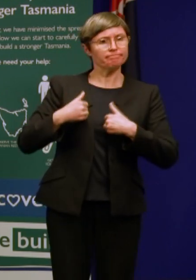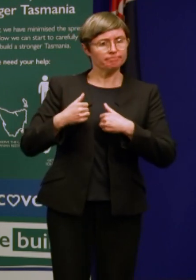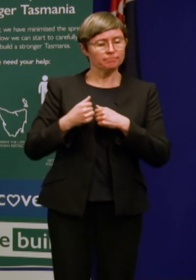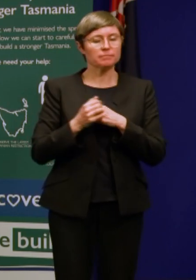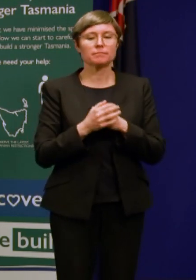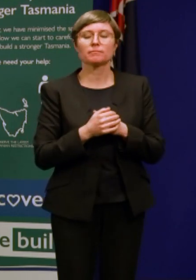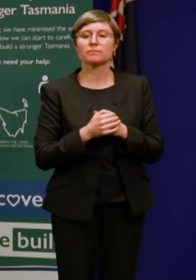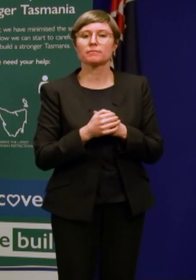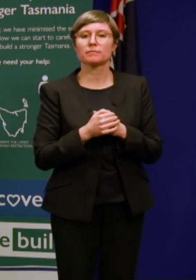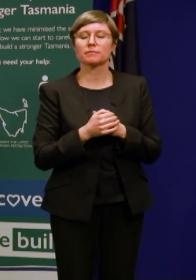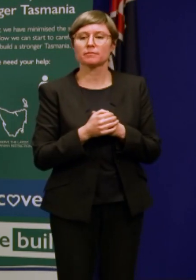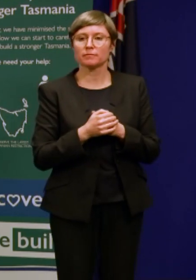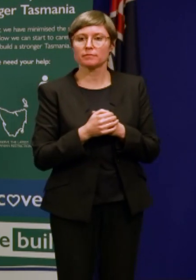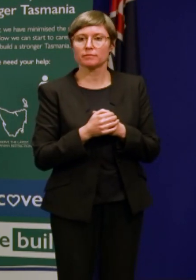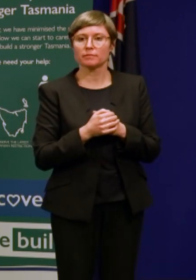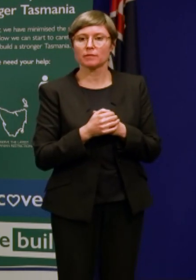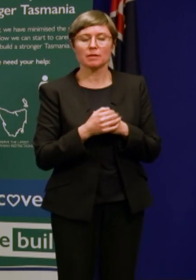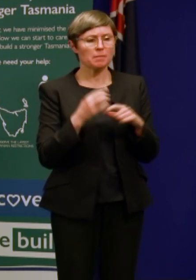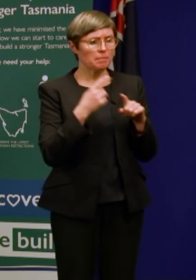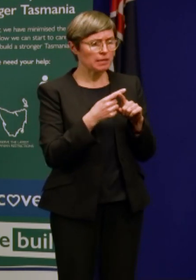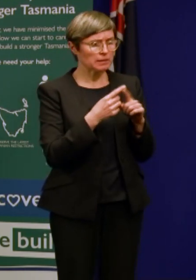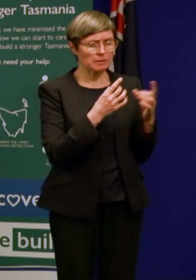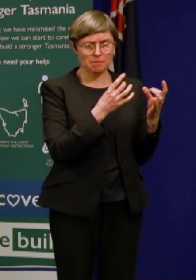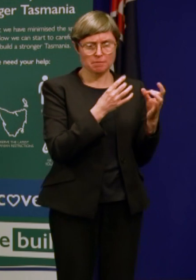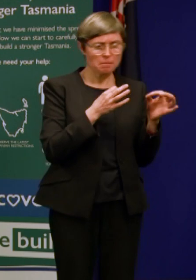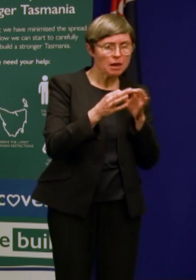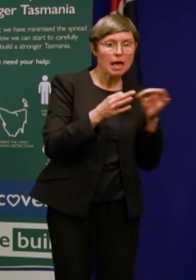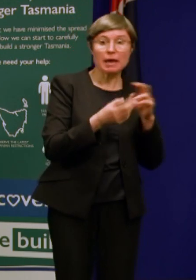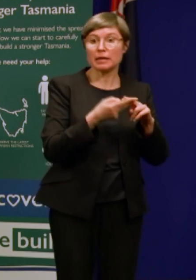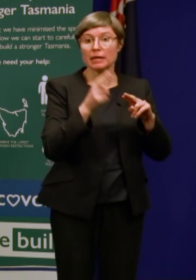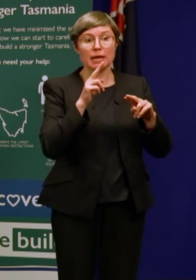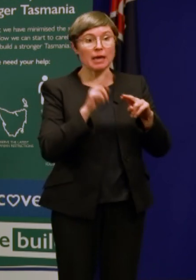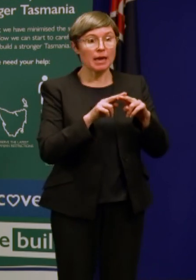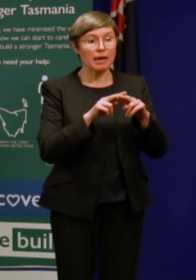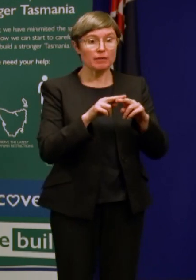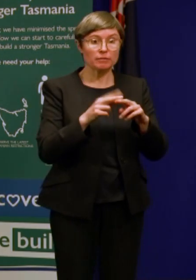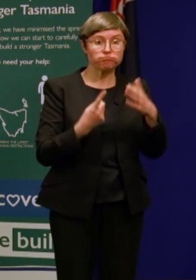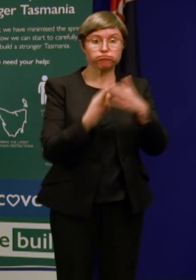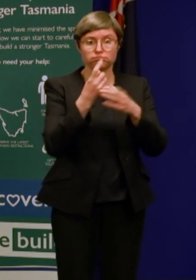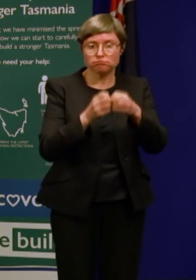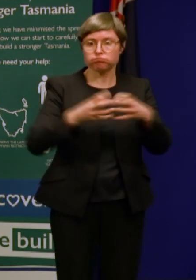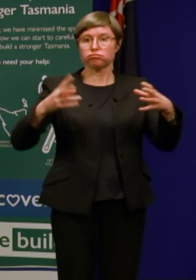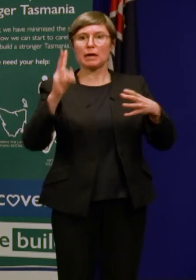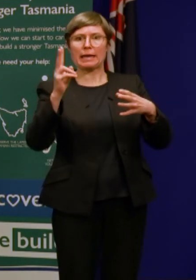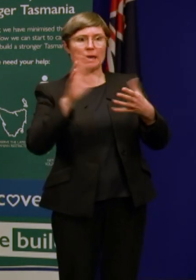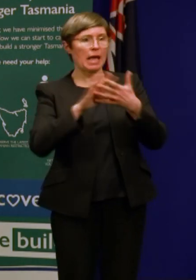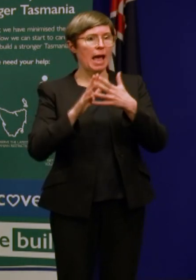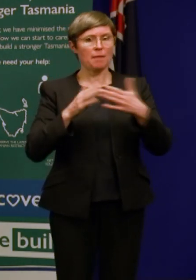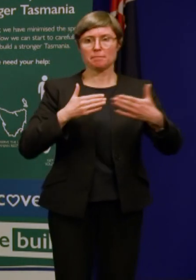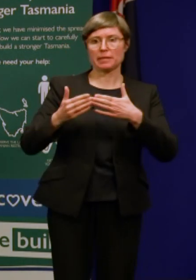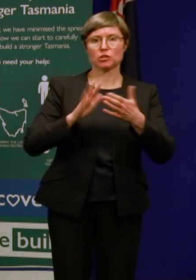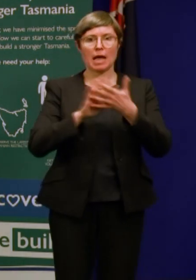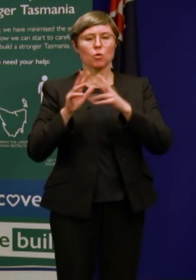but we're also looking at how we can ramp up our response if we needed to to deal with a greater number of cases. It's particularly